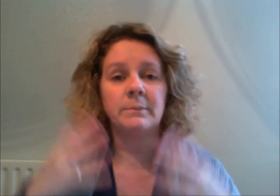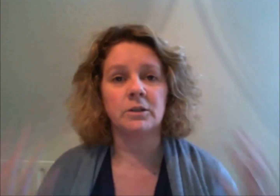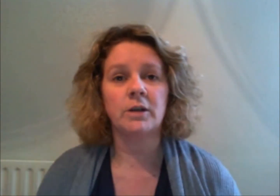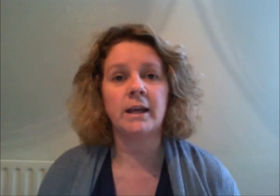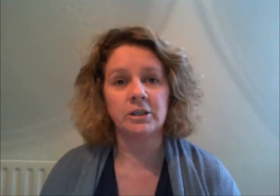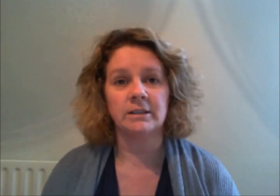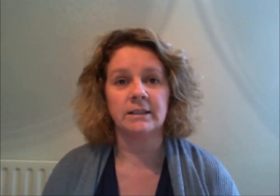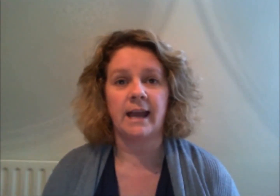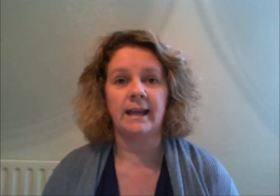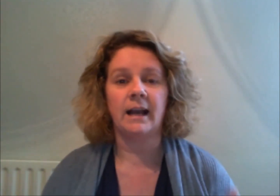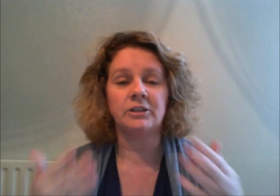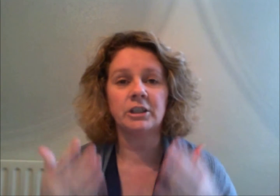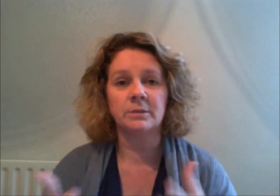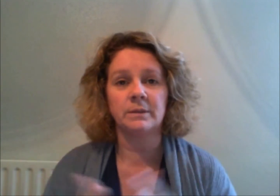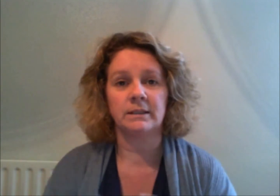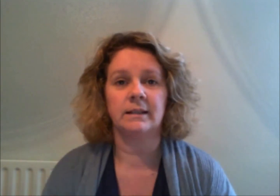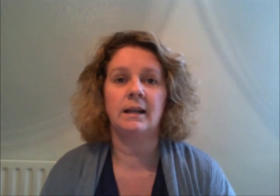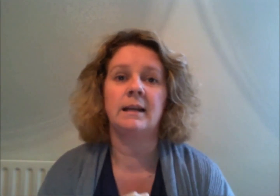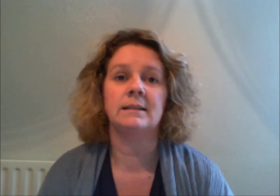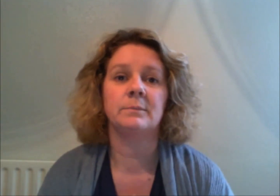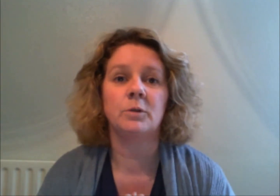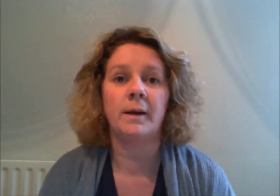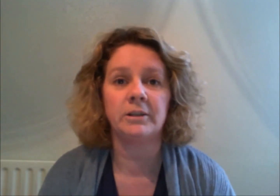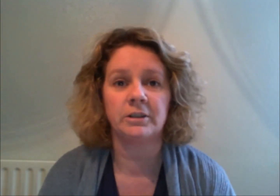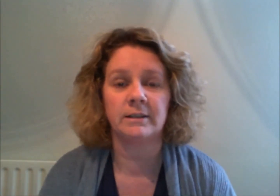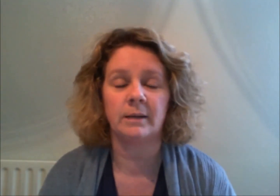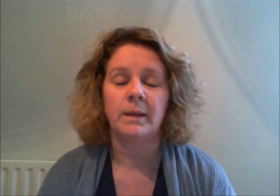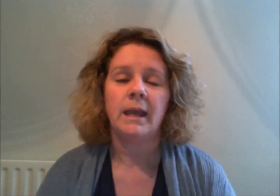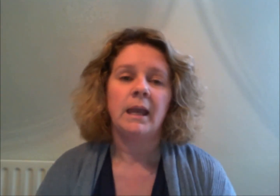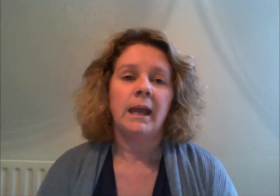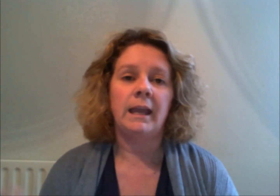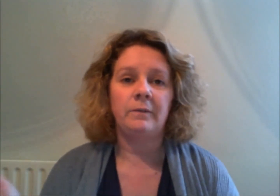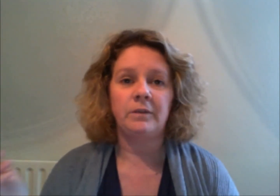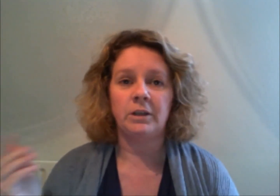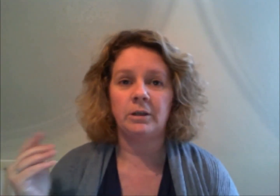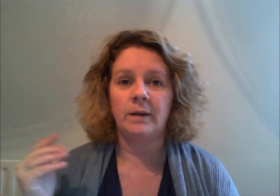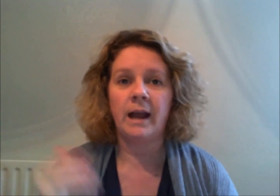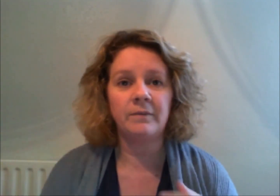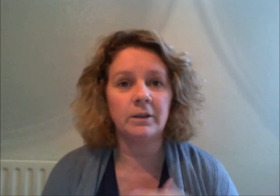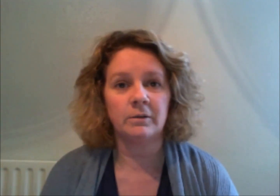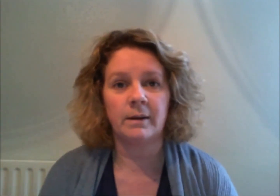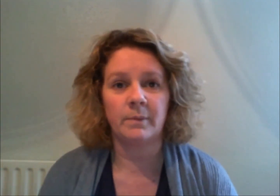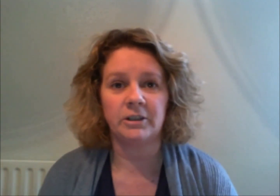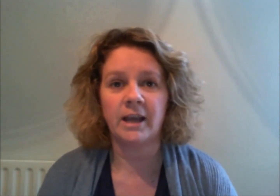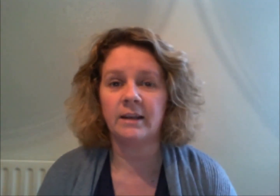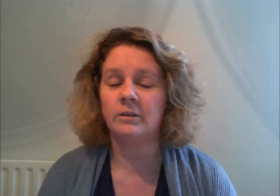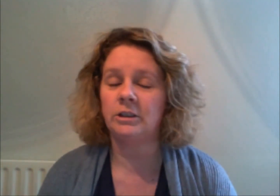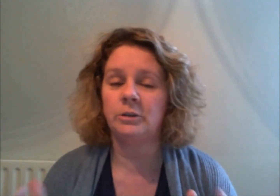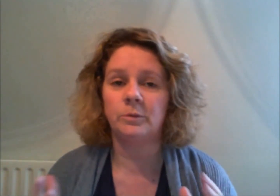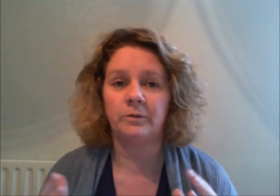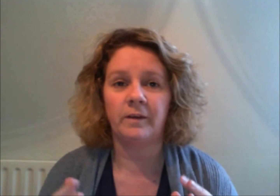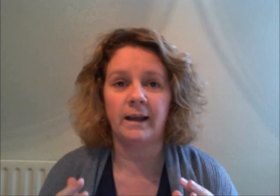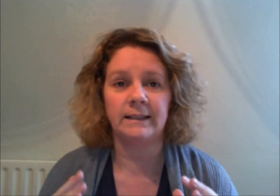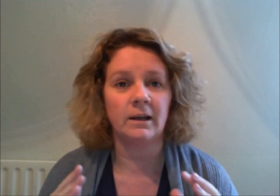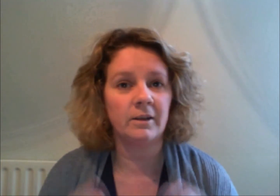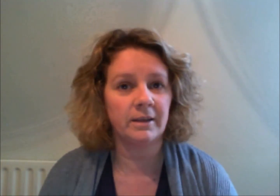EFT today I just wanted to clear some questions up if you have a look around my channel you will find other